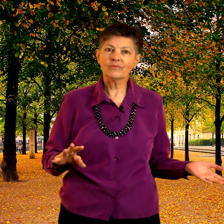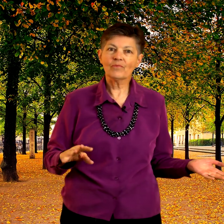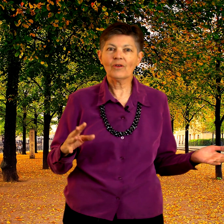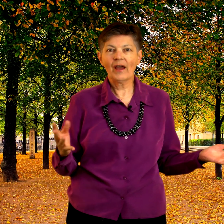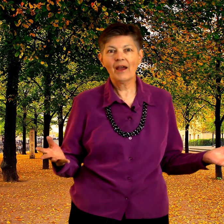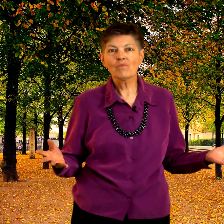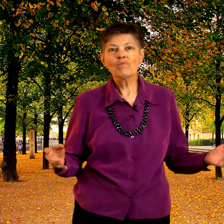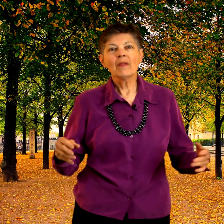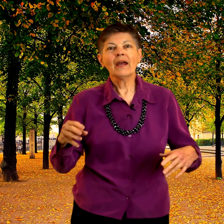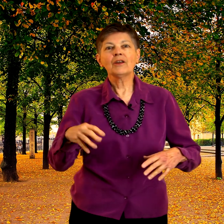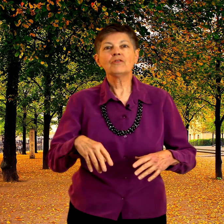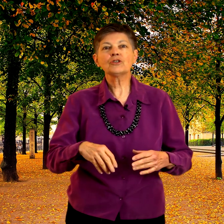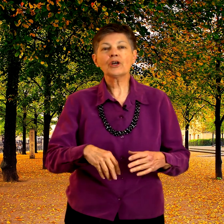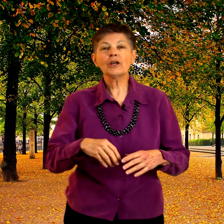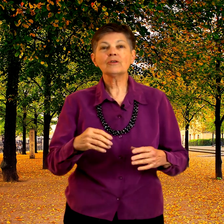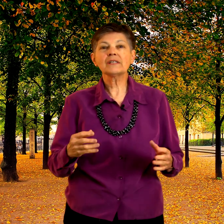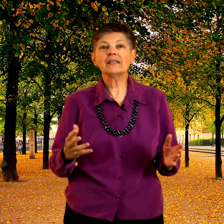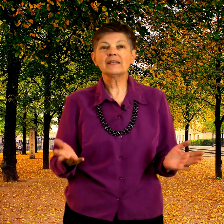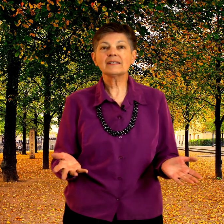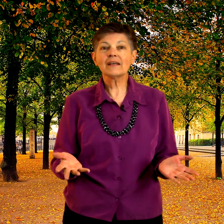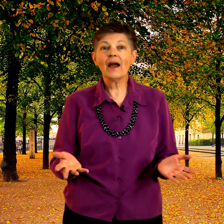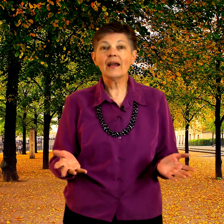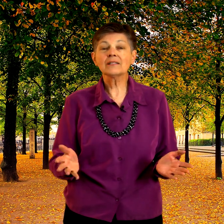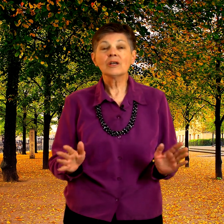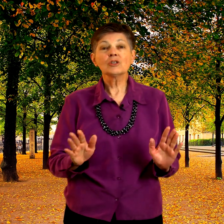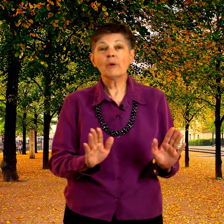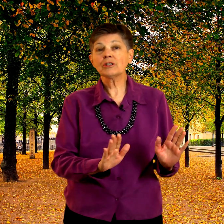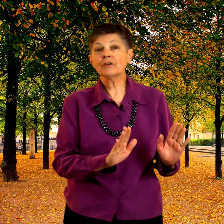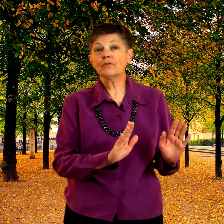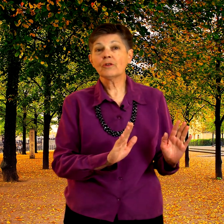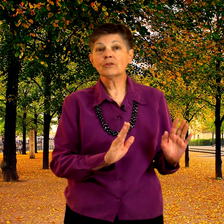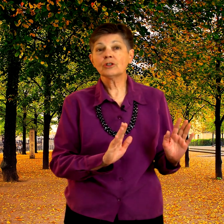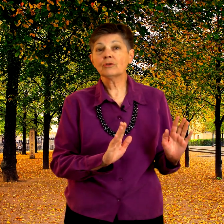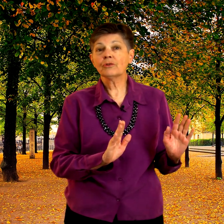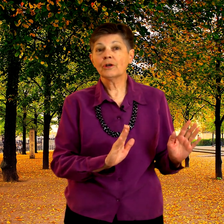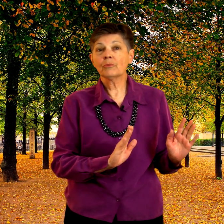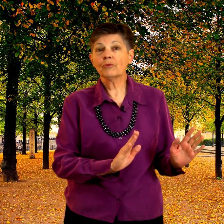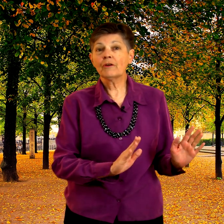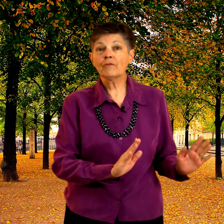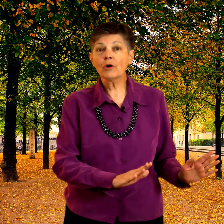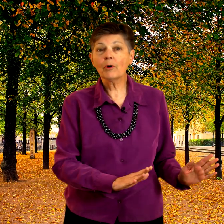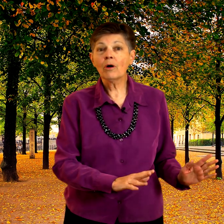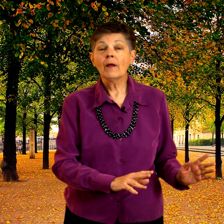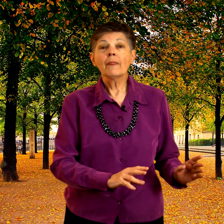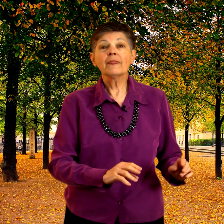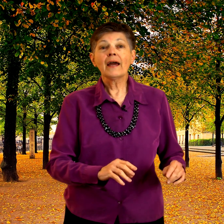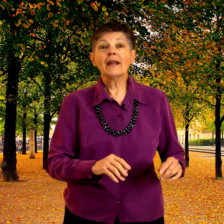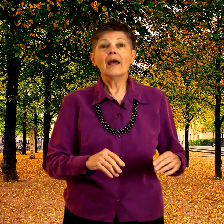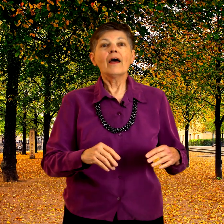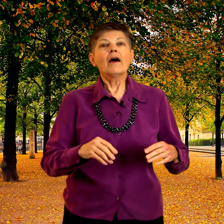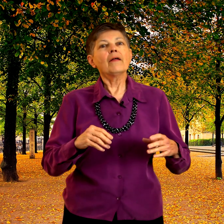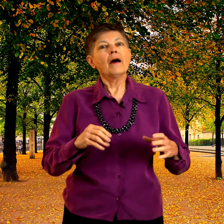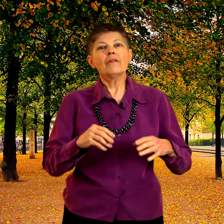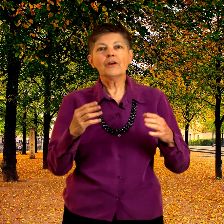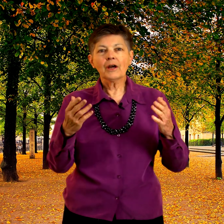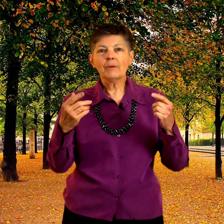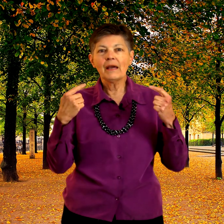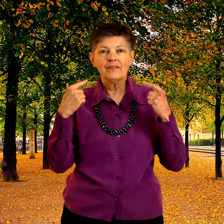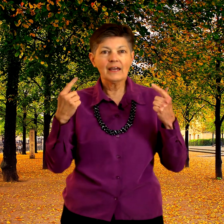okay and if you start using these signs especially for those children that are pre-verbal then they're going to make the